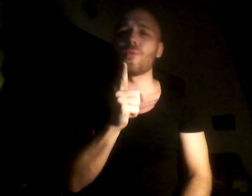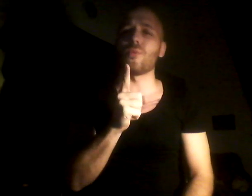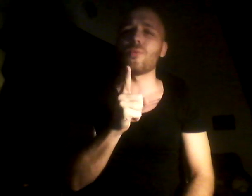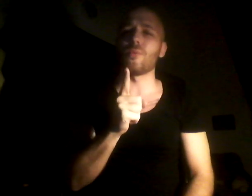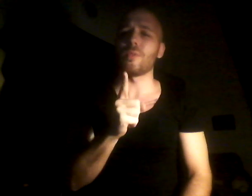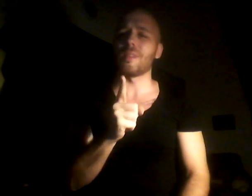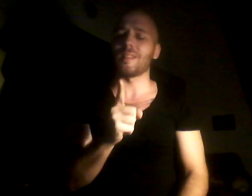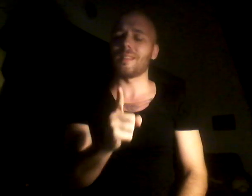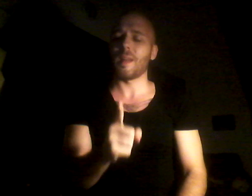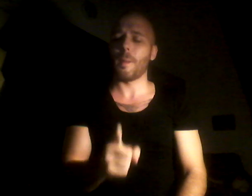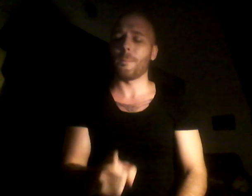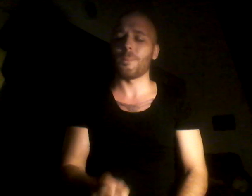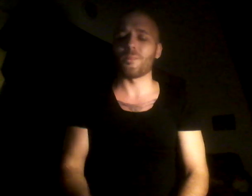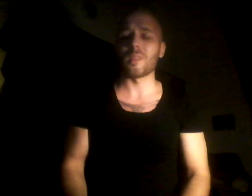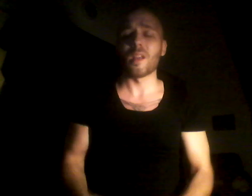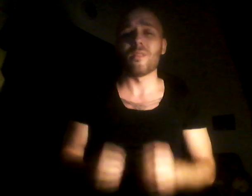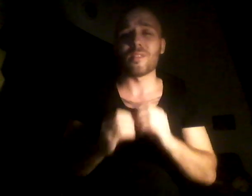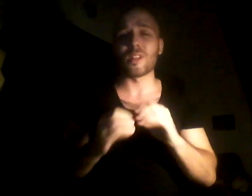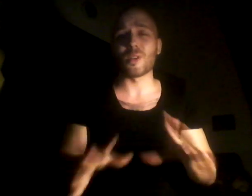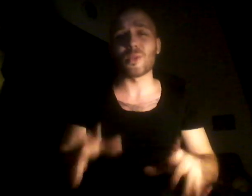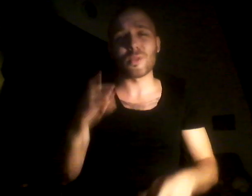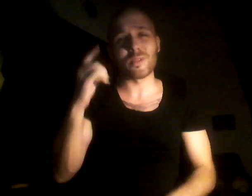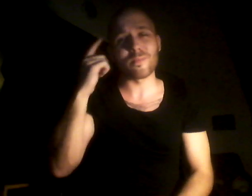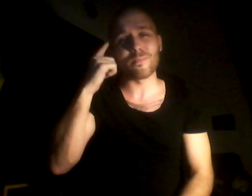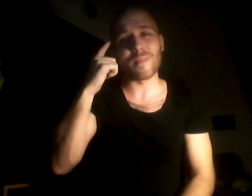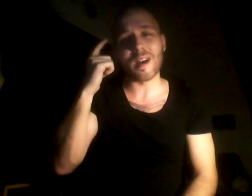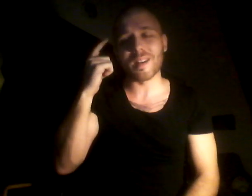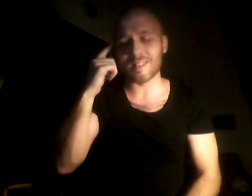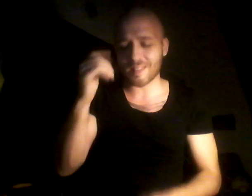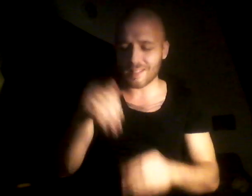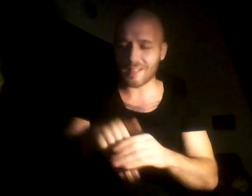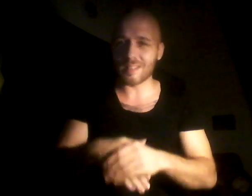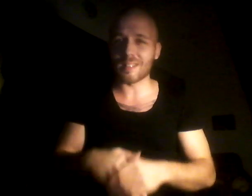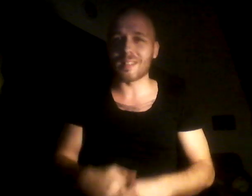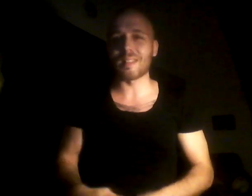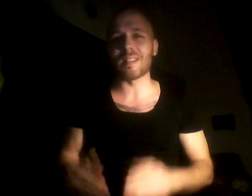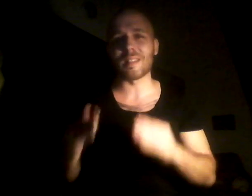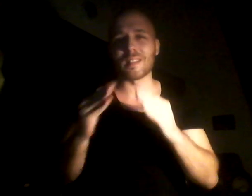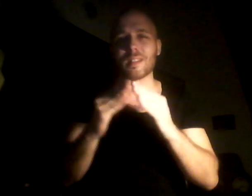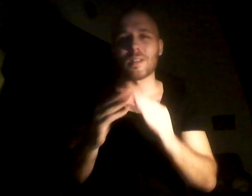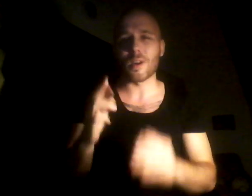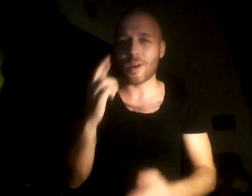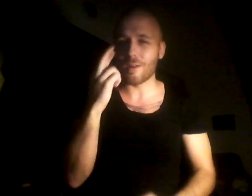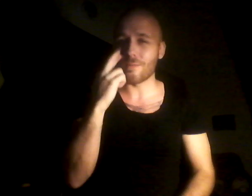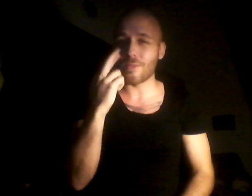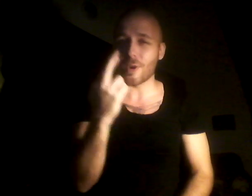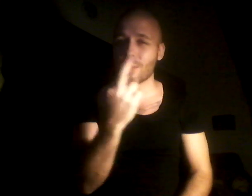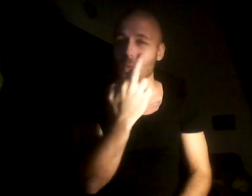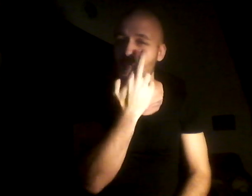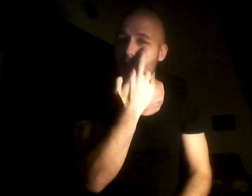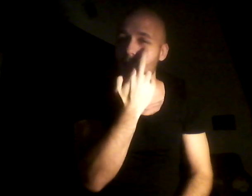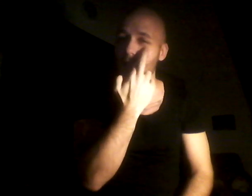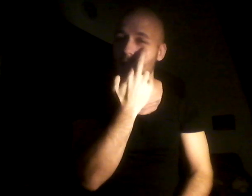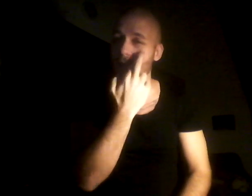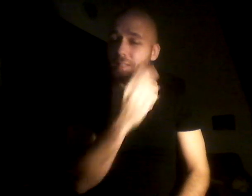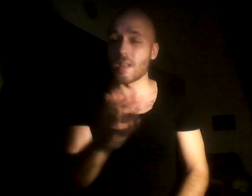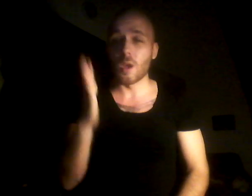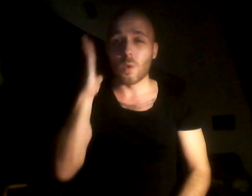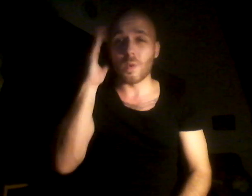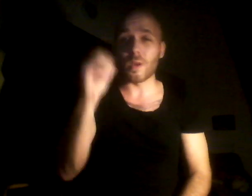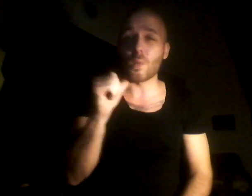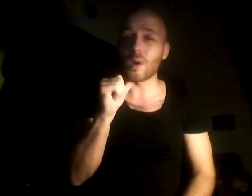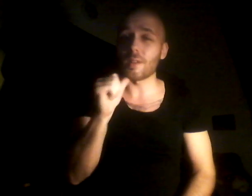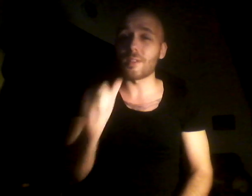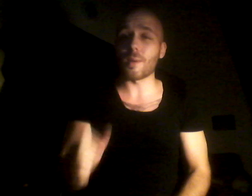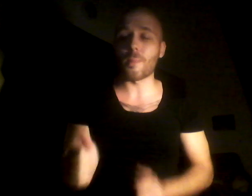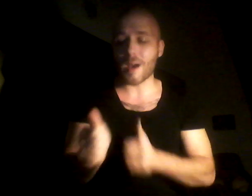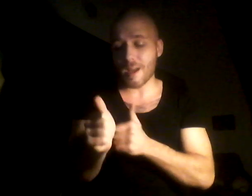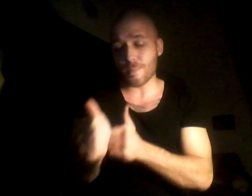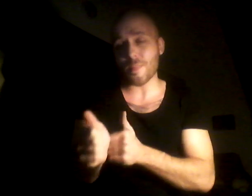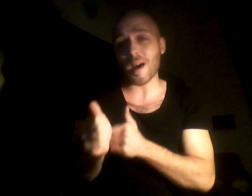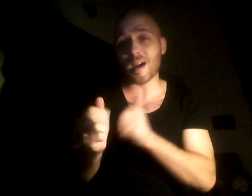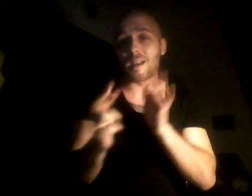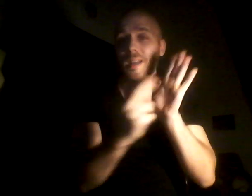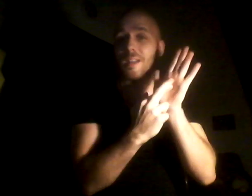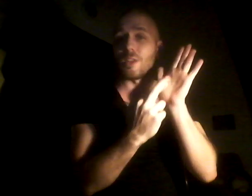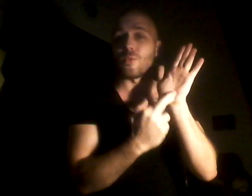We lose our minds We the city of roses We don't die like any